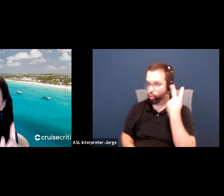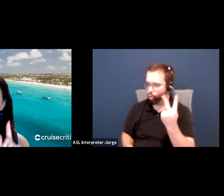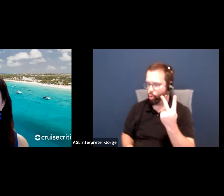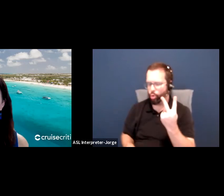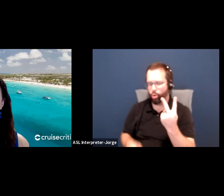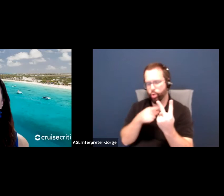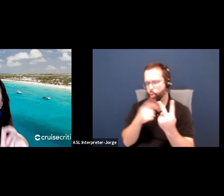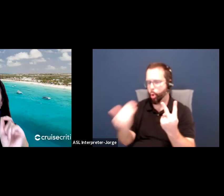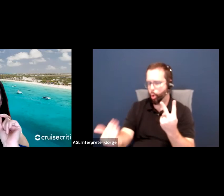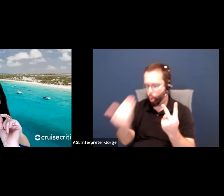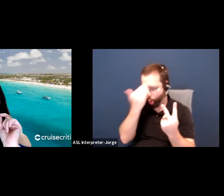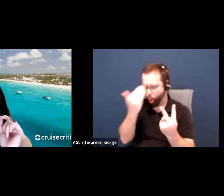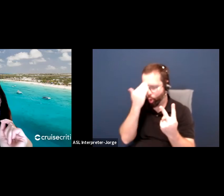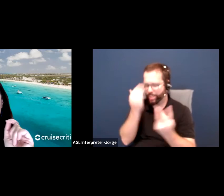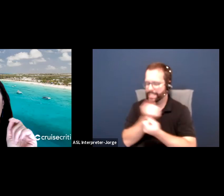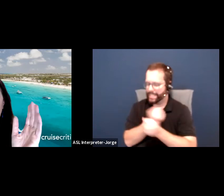safely you can do.